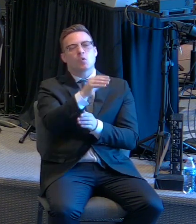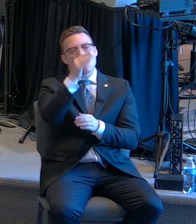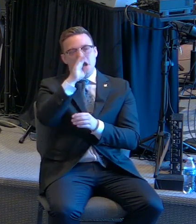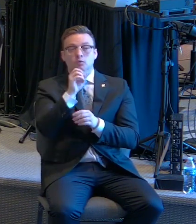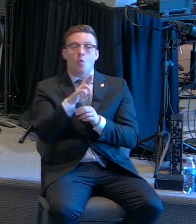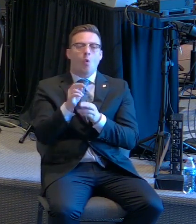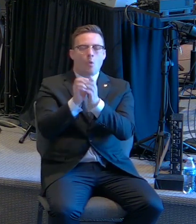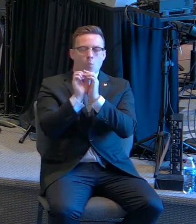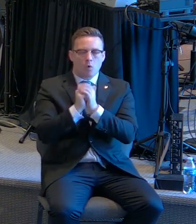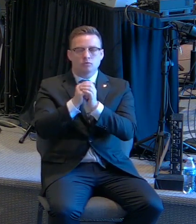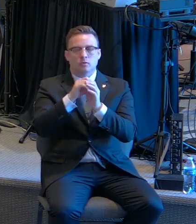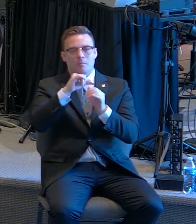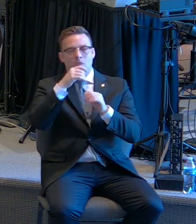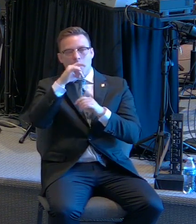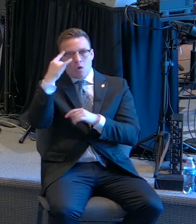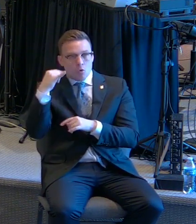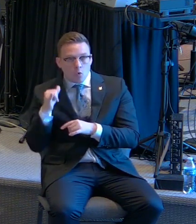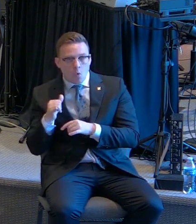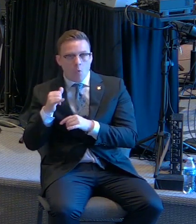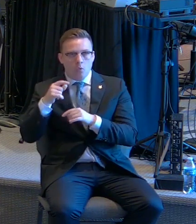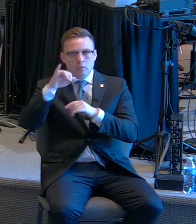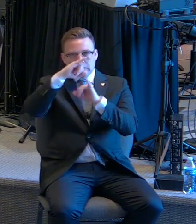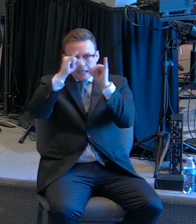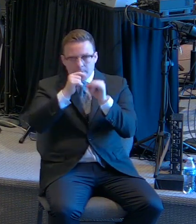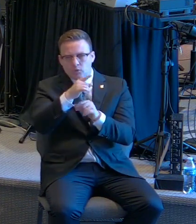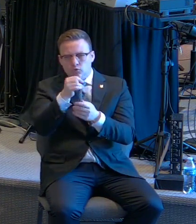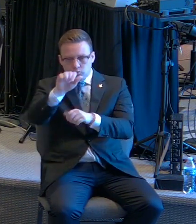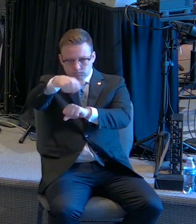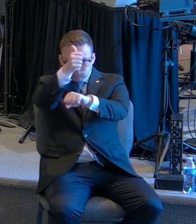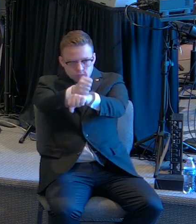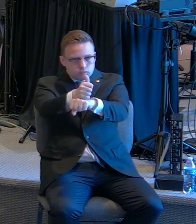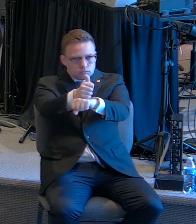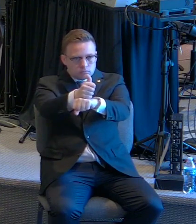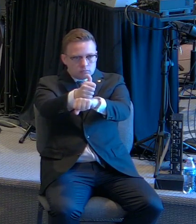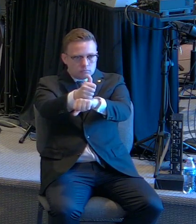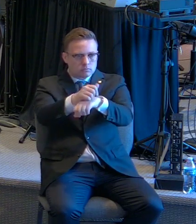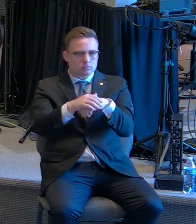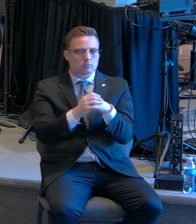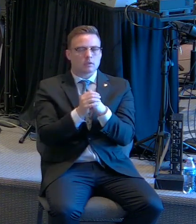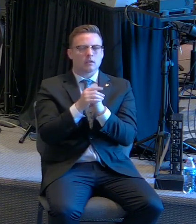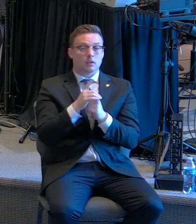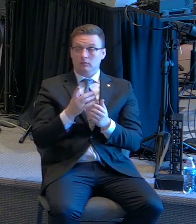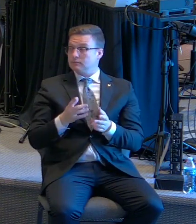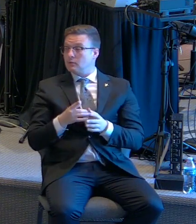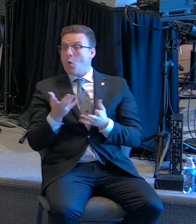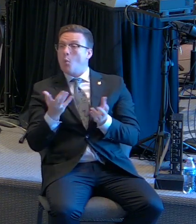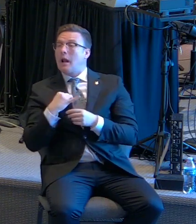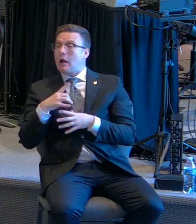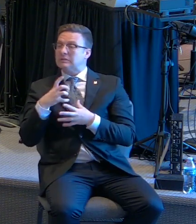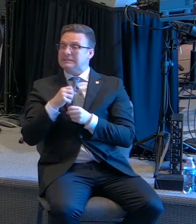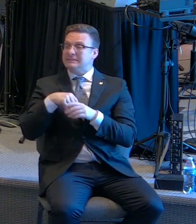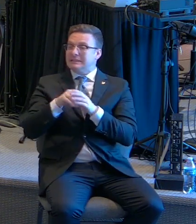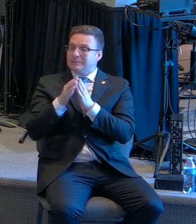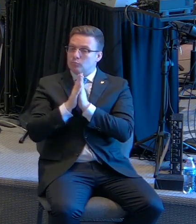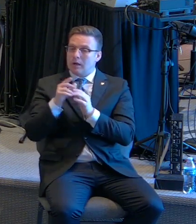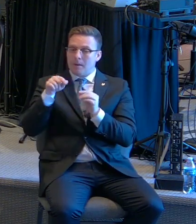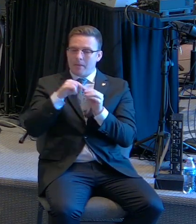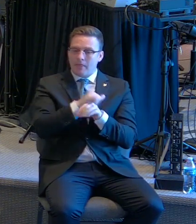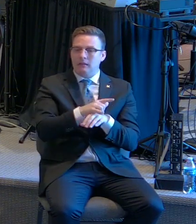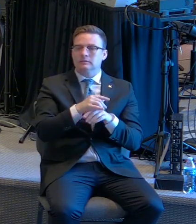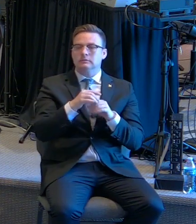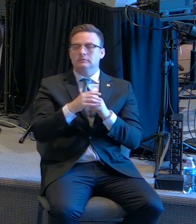nor worship the golden image which thou hast set up. And what I've gotten in prayer over this time